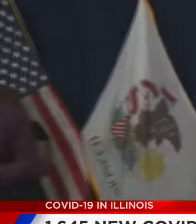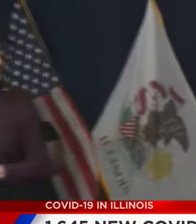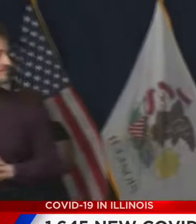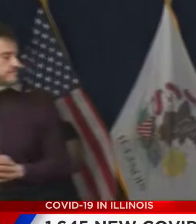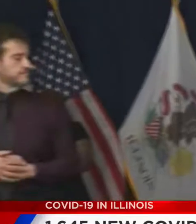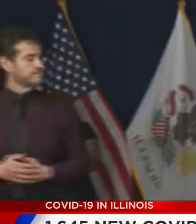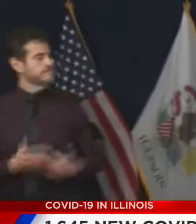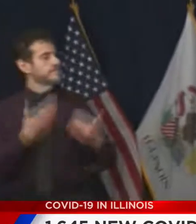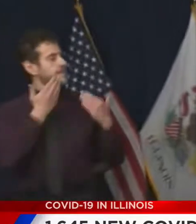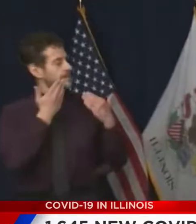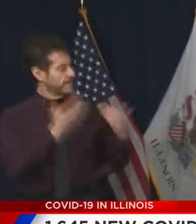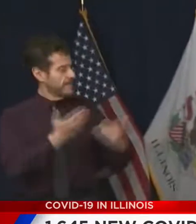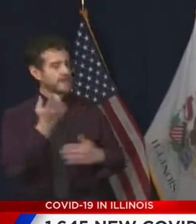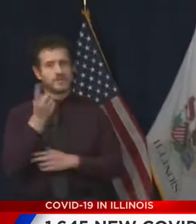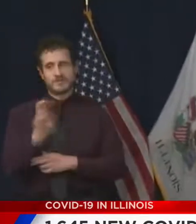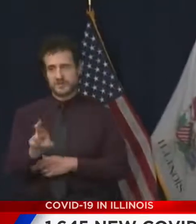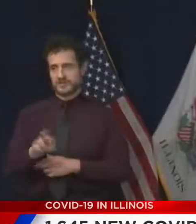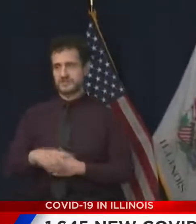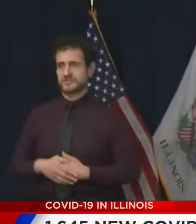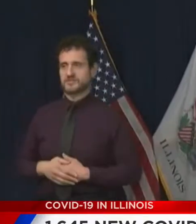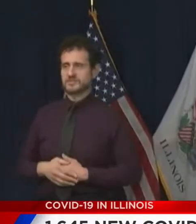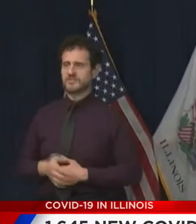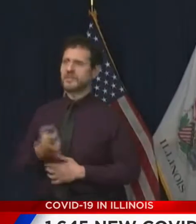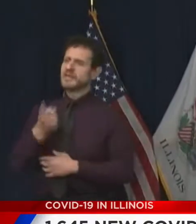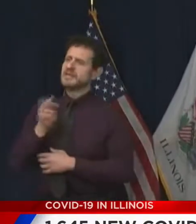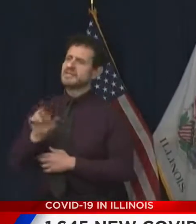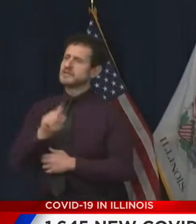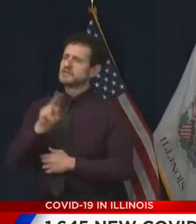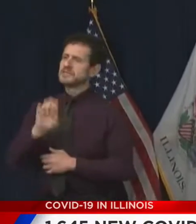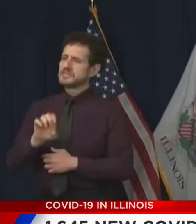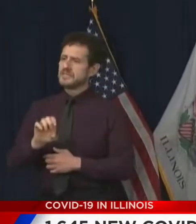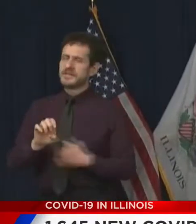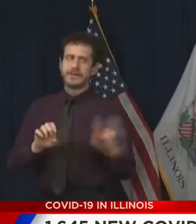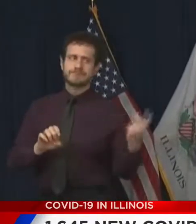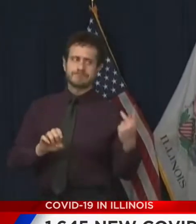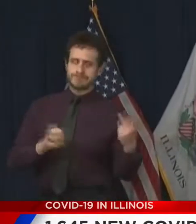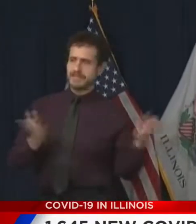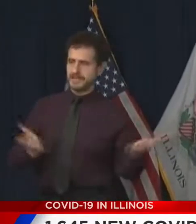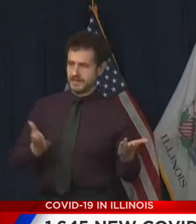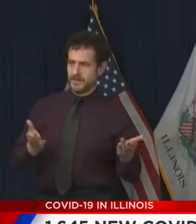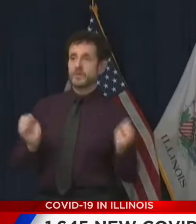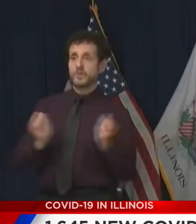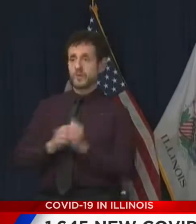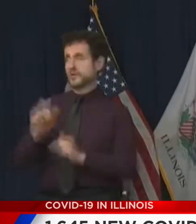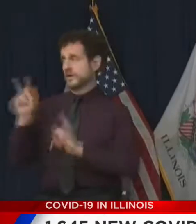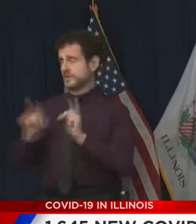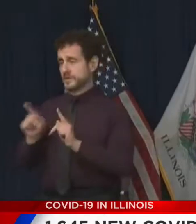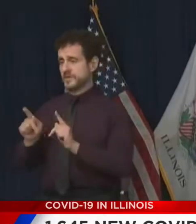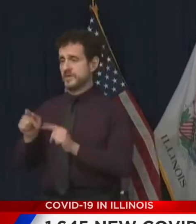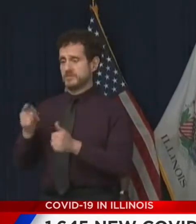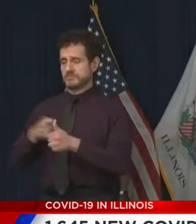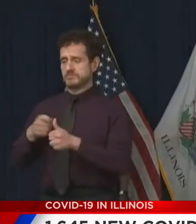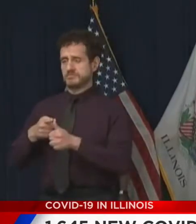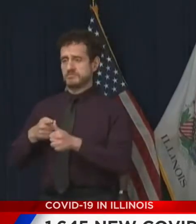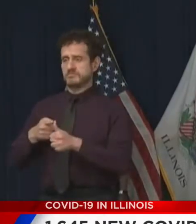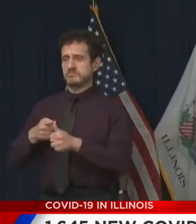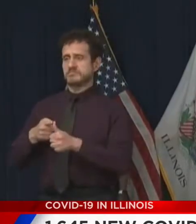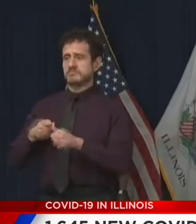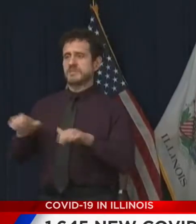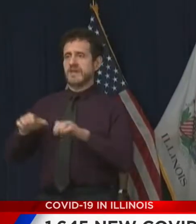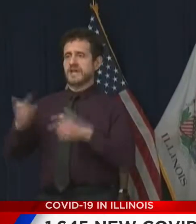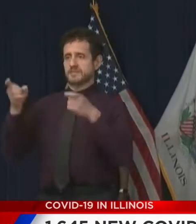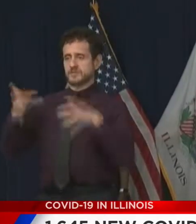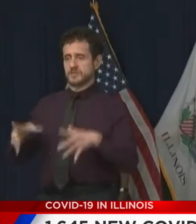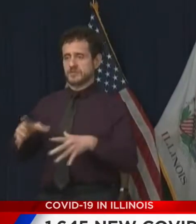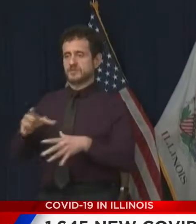Well, thank you very much, Doctor. Dr. Ezeke and I are joined today by the Acting Director of the Department of Commerce